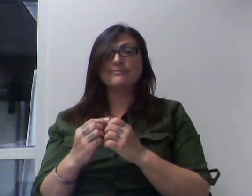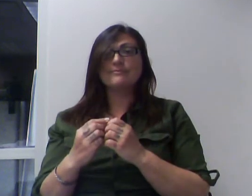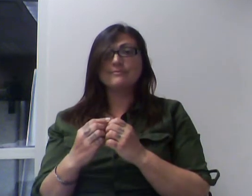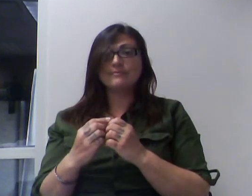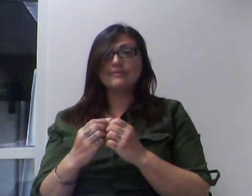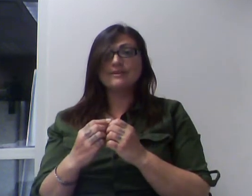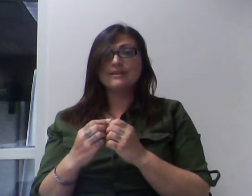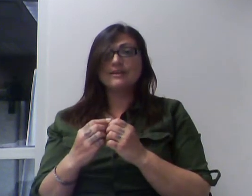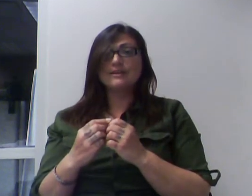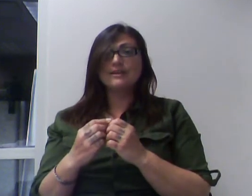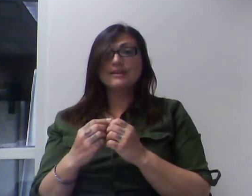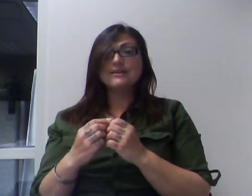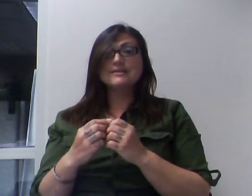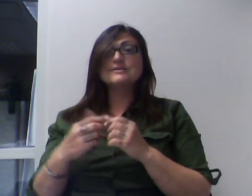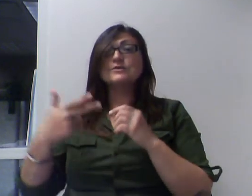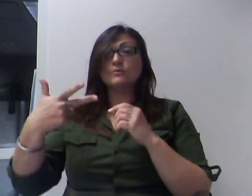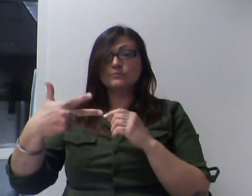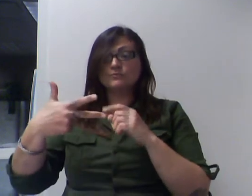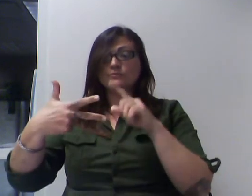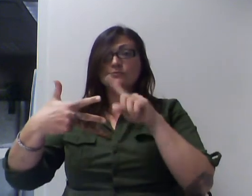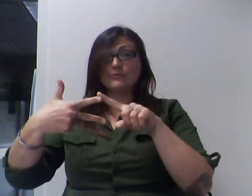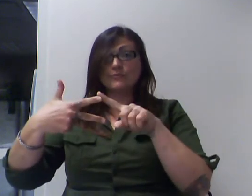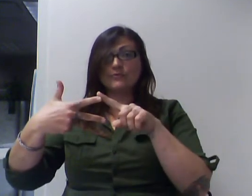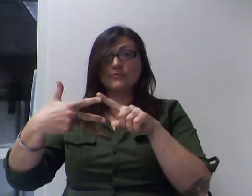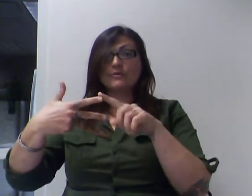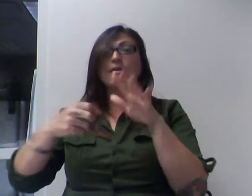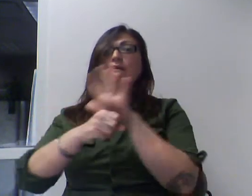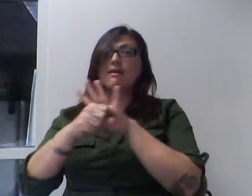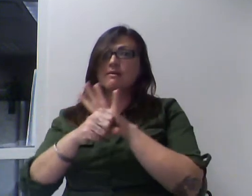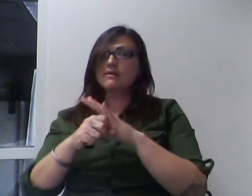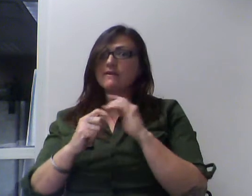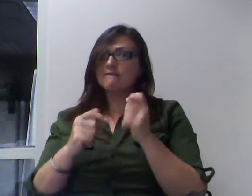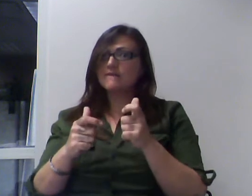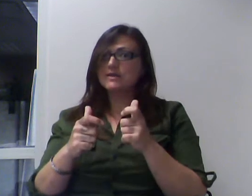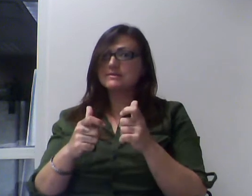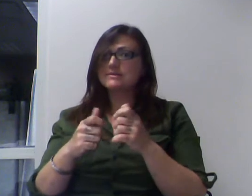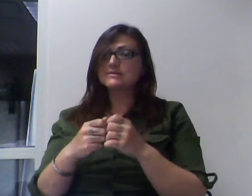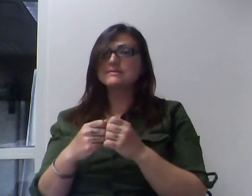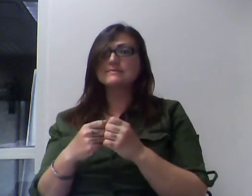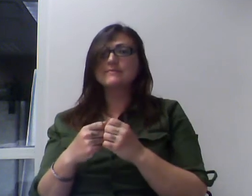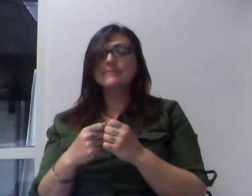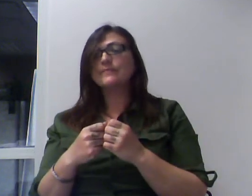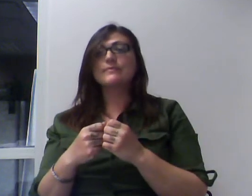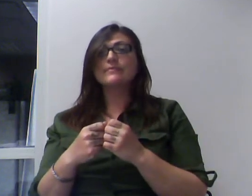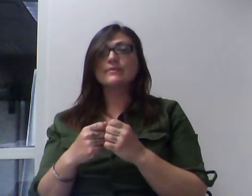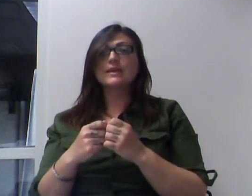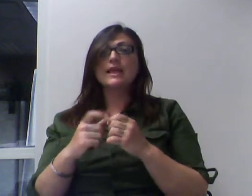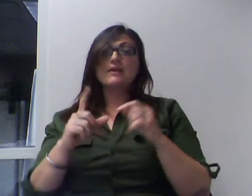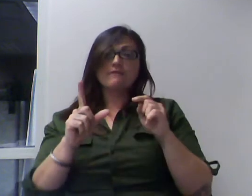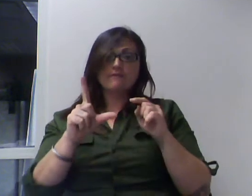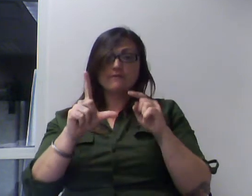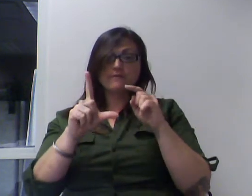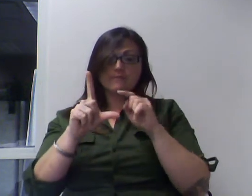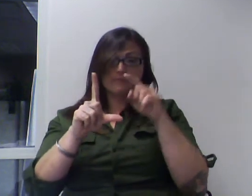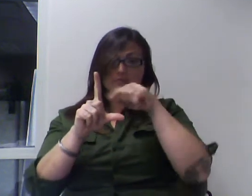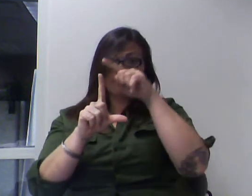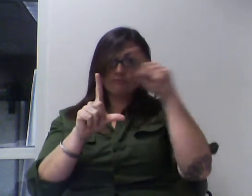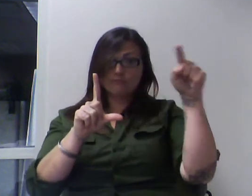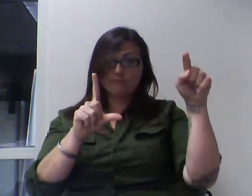Let's look at area here quickly. If I measure this side, and it's 5 inches